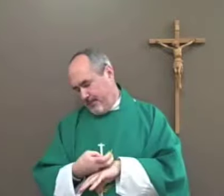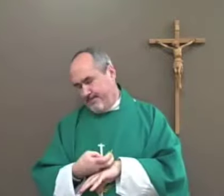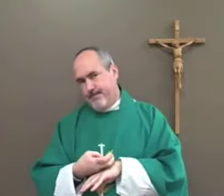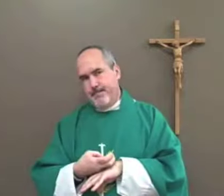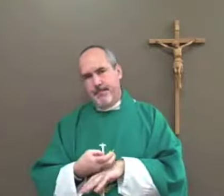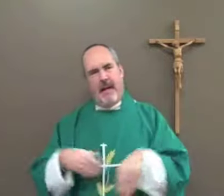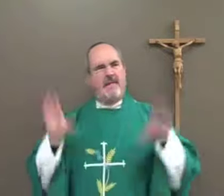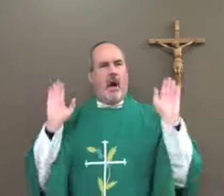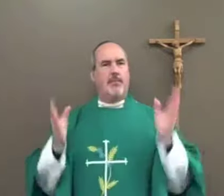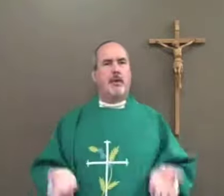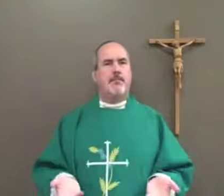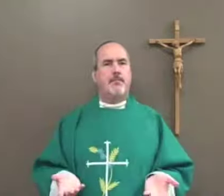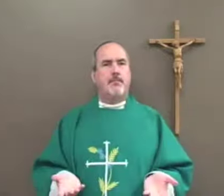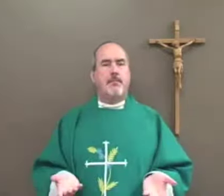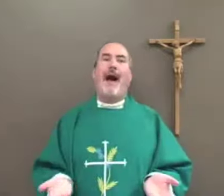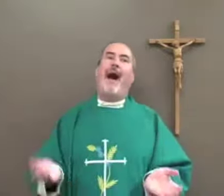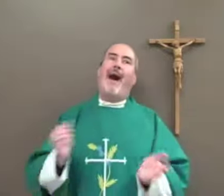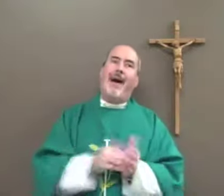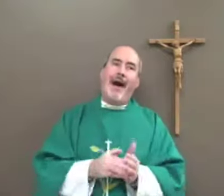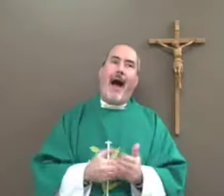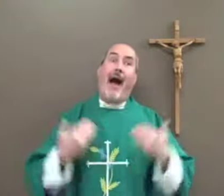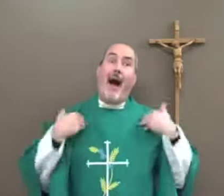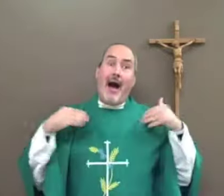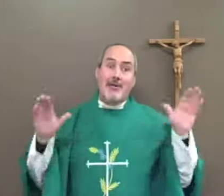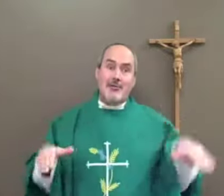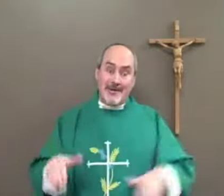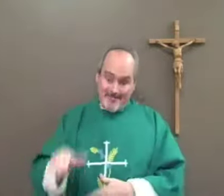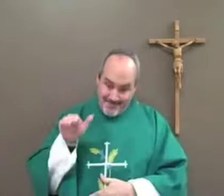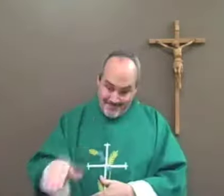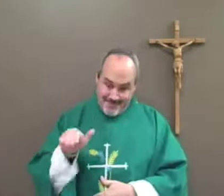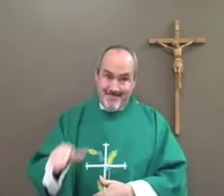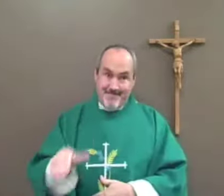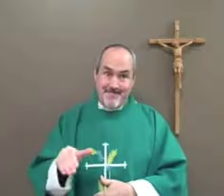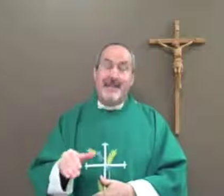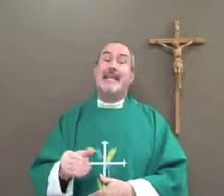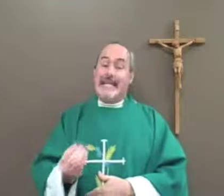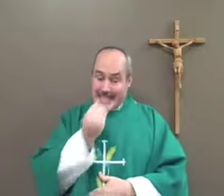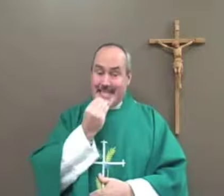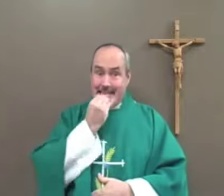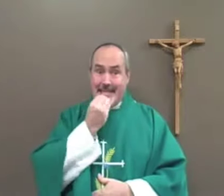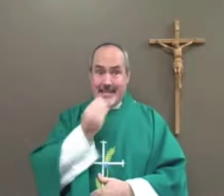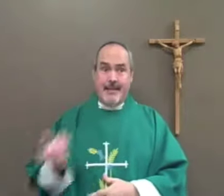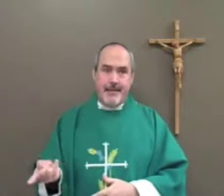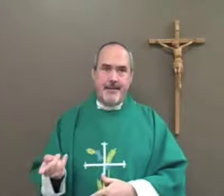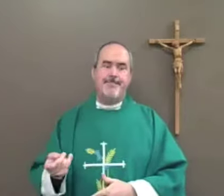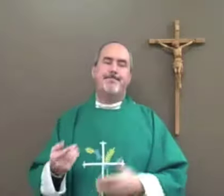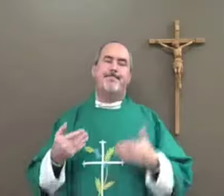asleep. He gave up. Well, again, the angel woke him up and said, eat.